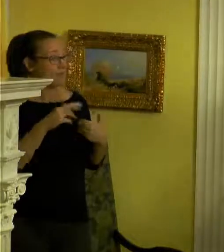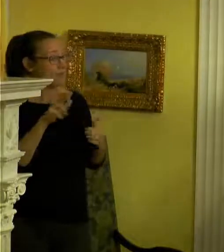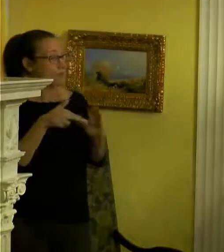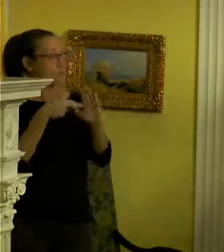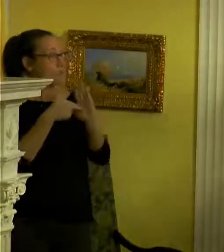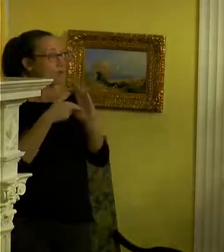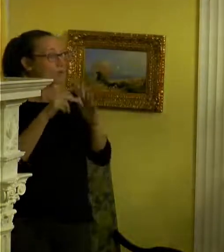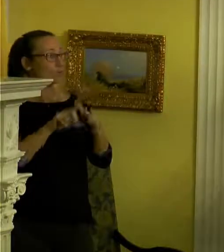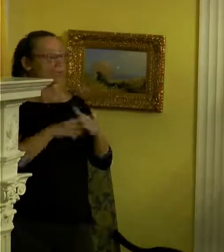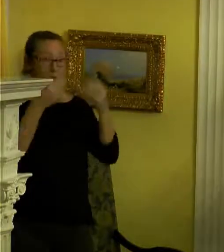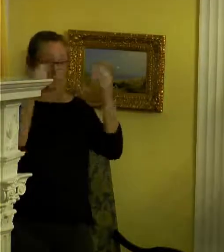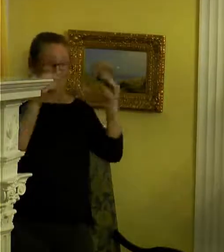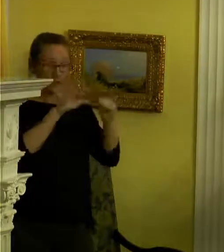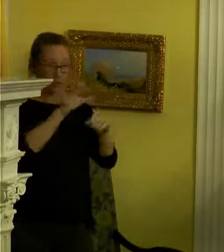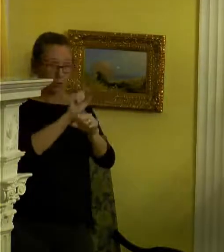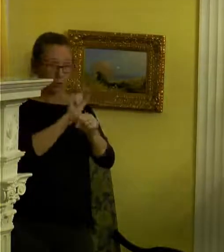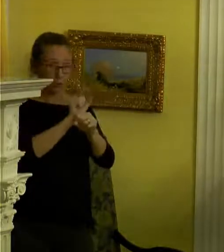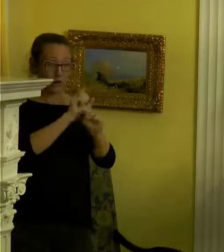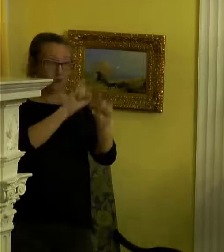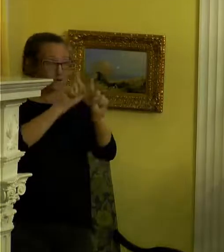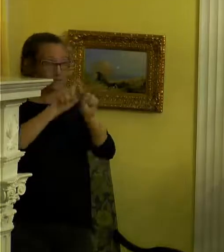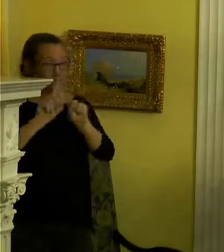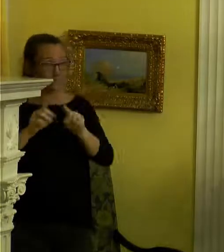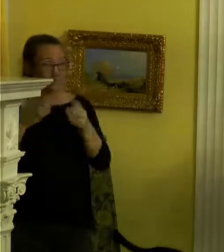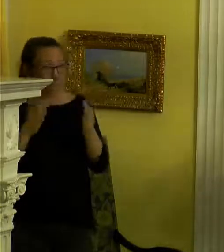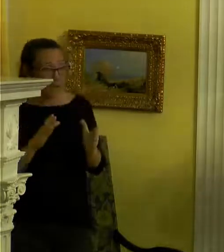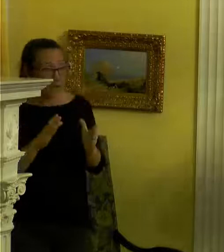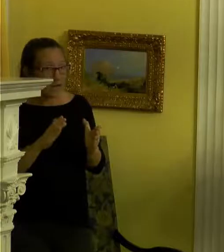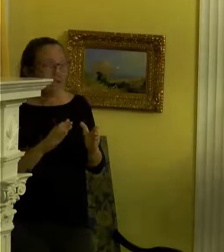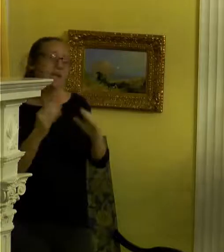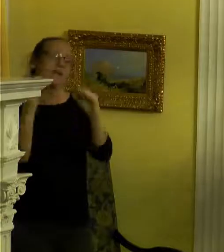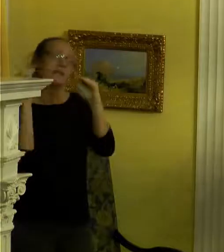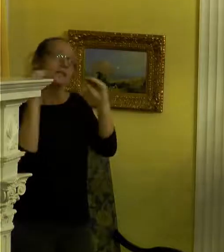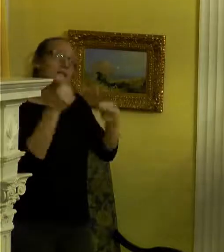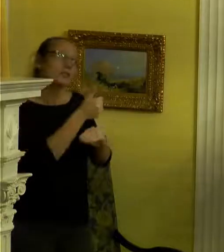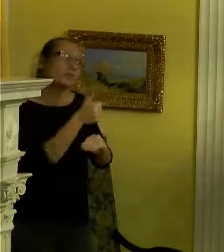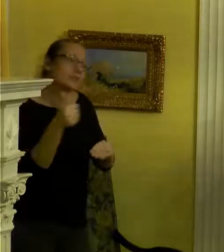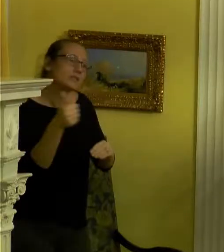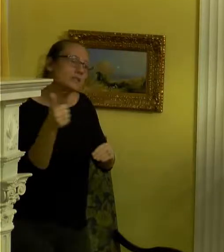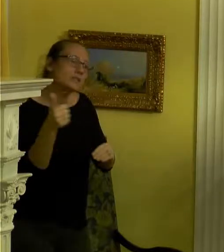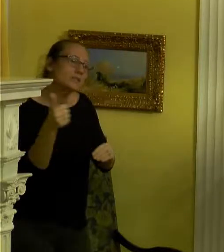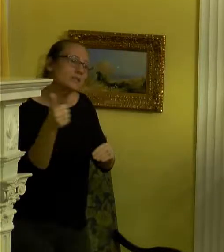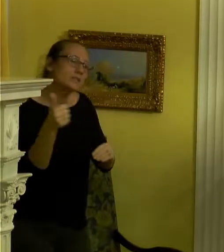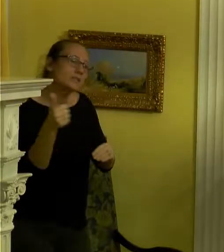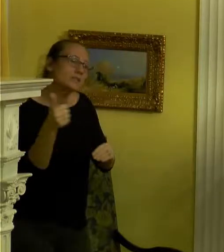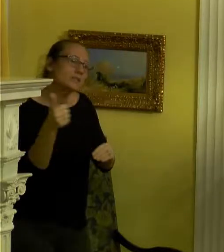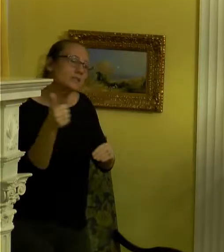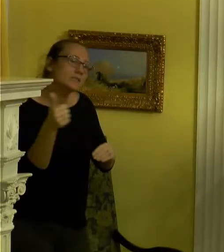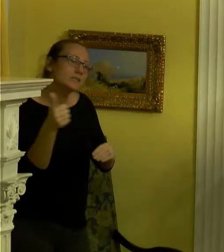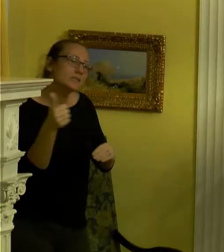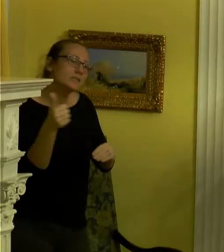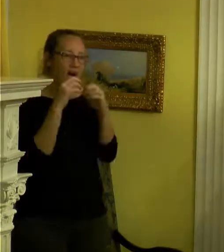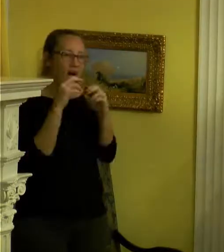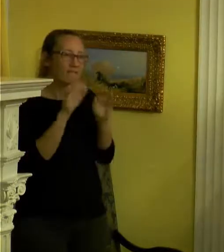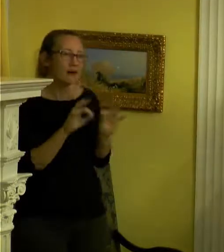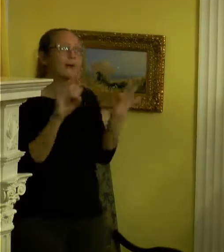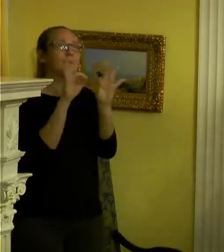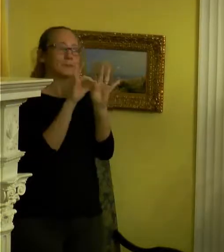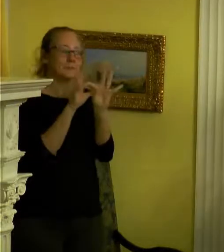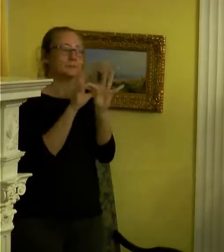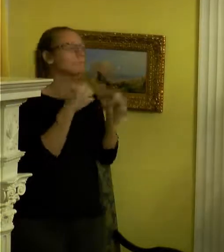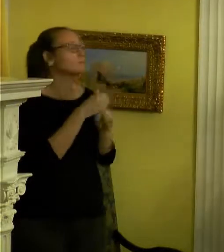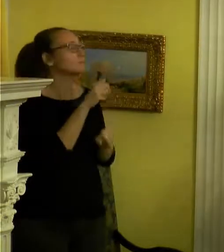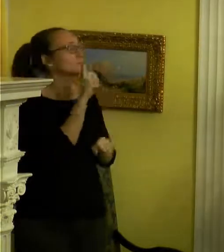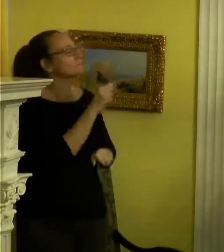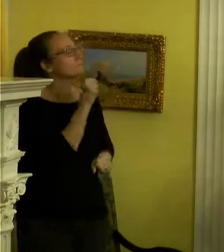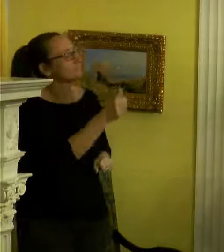kind of start to sell your work in different sort of, like, Teach yourself about value. Make sure you